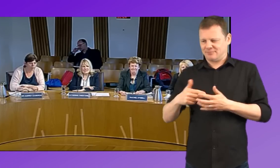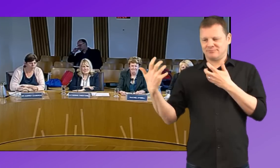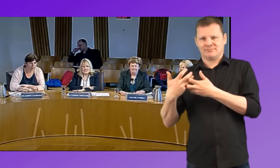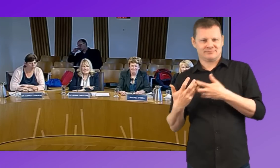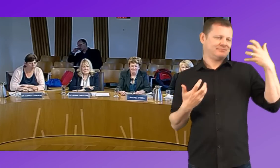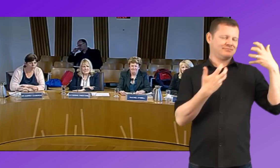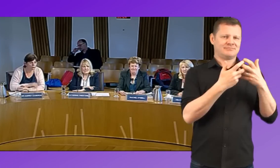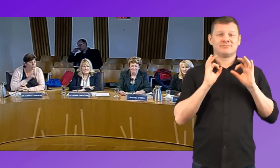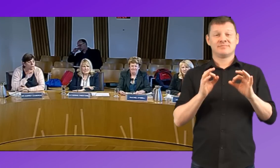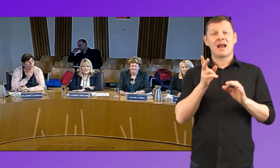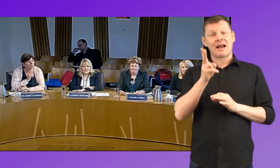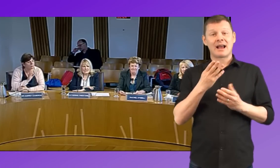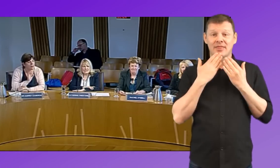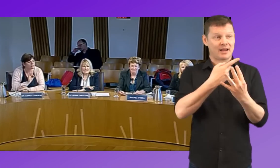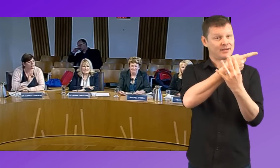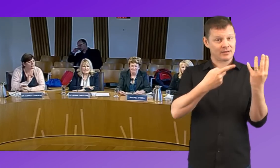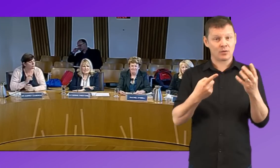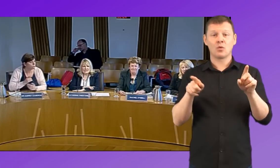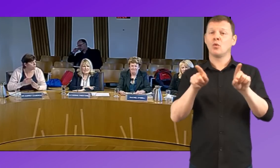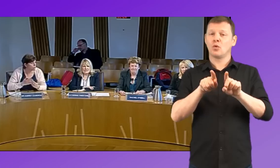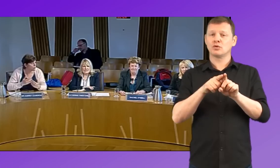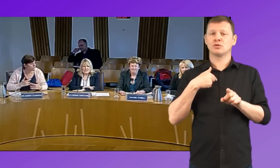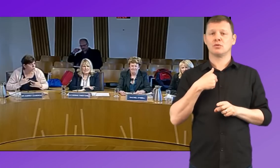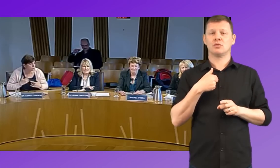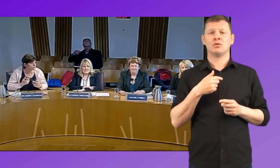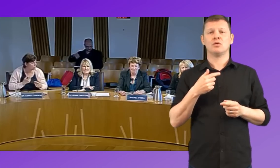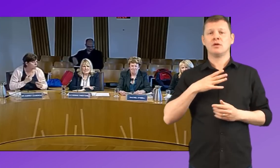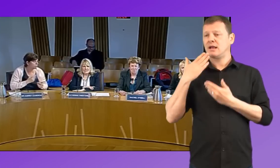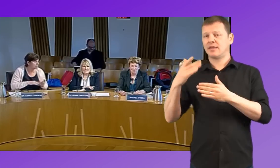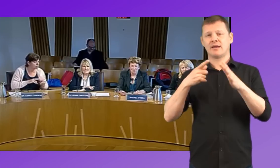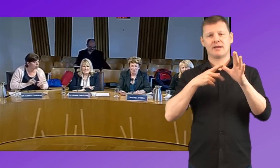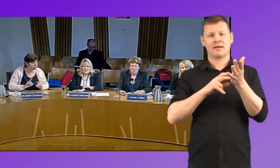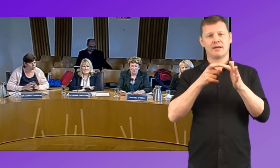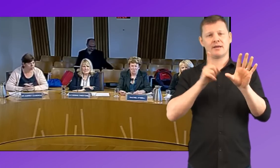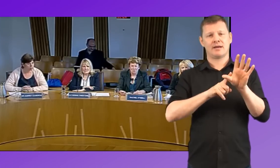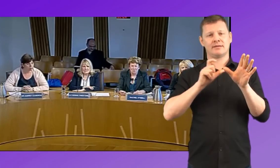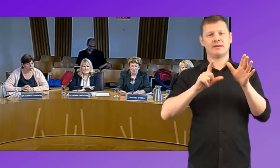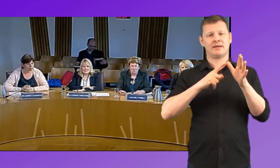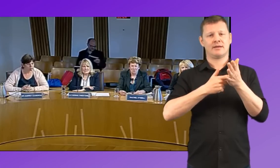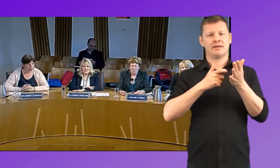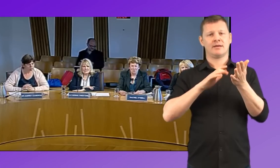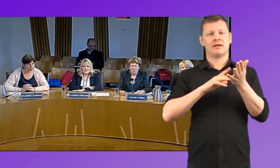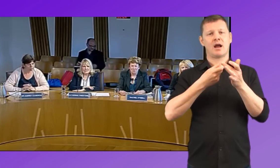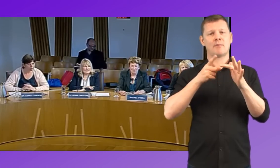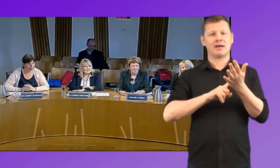on BSL. So I think, once again, can I thank you very much. And can I also just thank Andy Carmichael very much